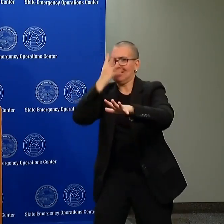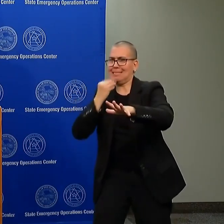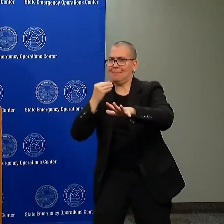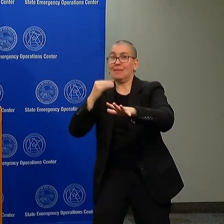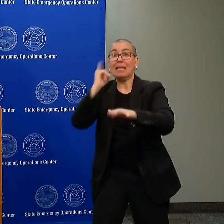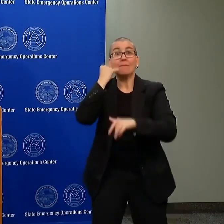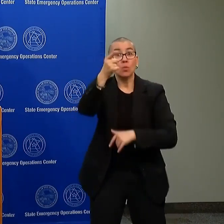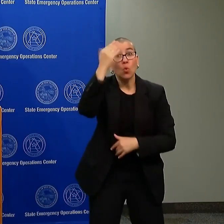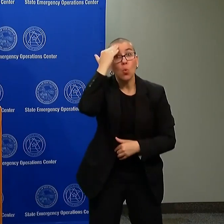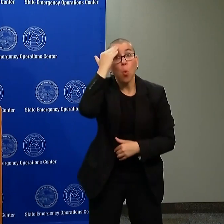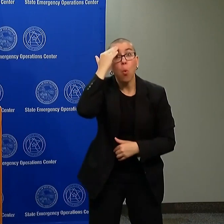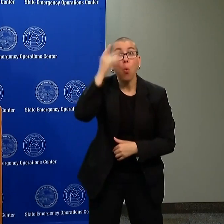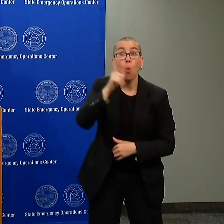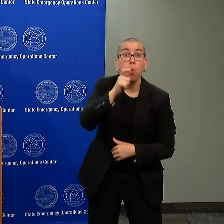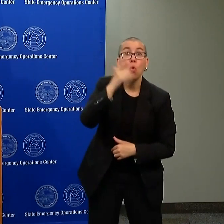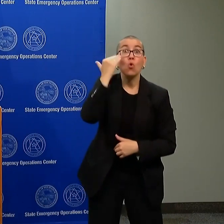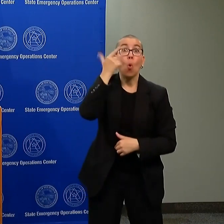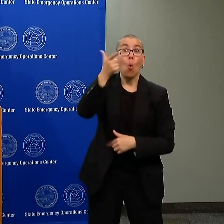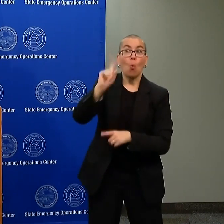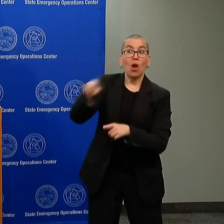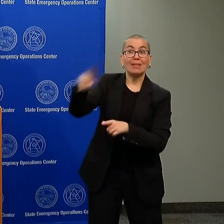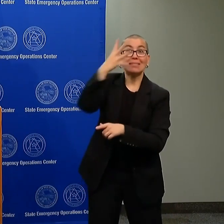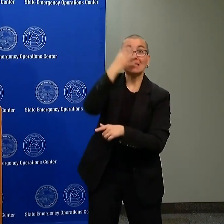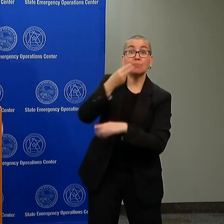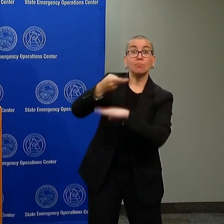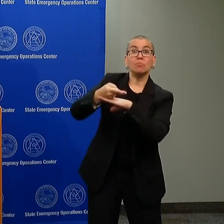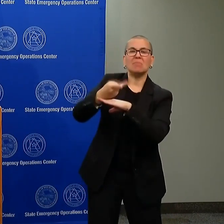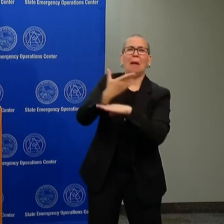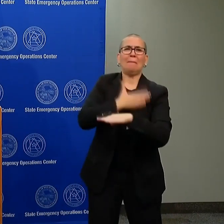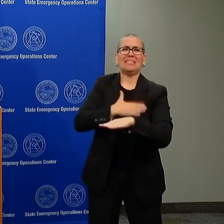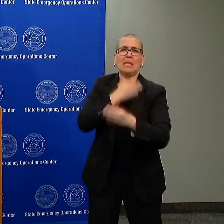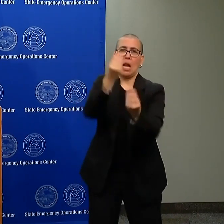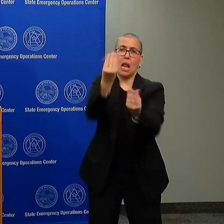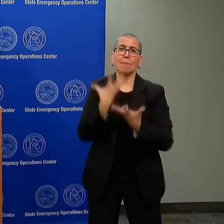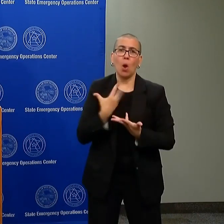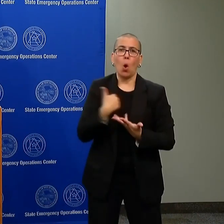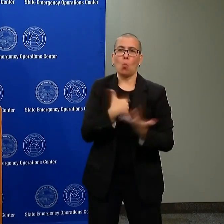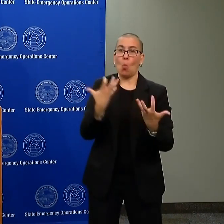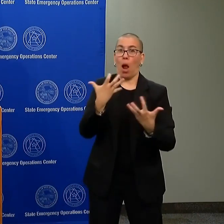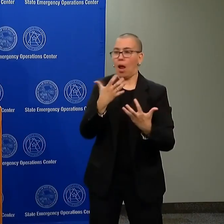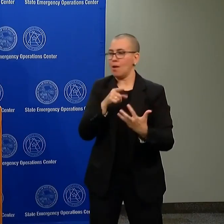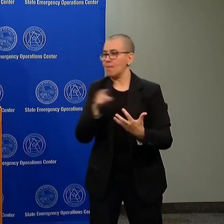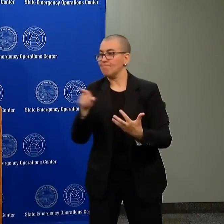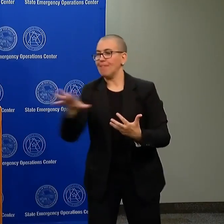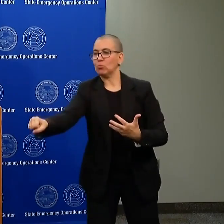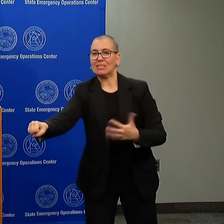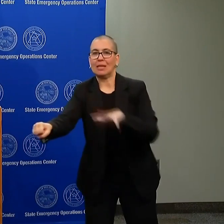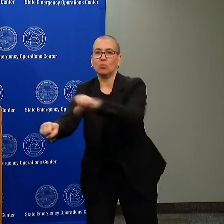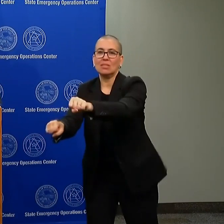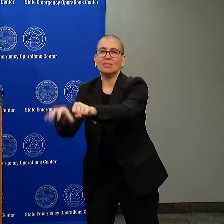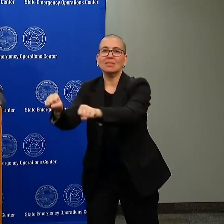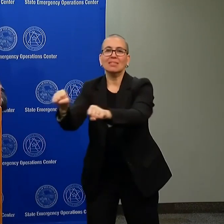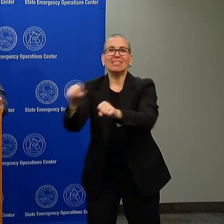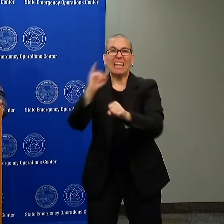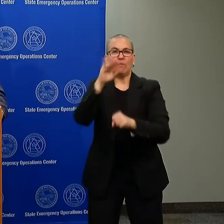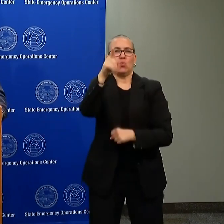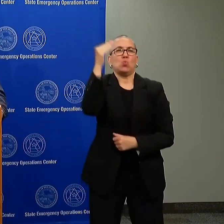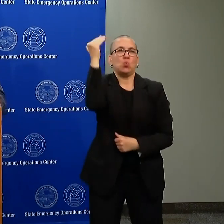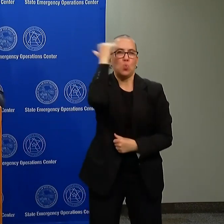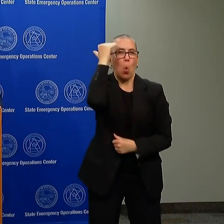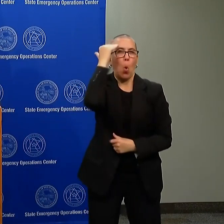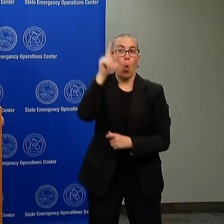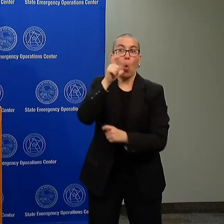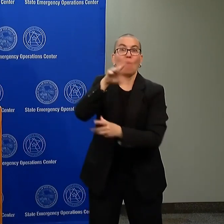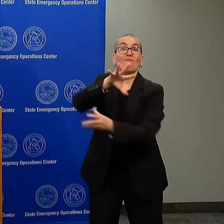warrants. Let us know if there's someone that's there to do this. Start talking about. If you know someone was down there protesting, help